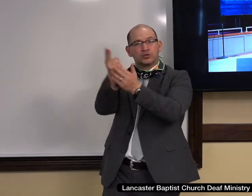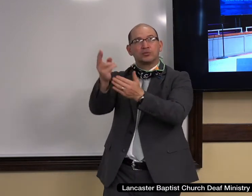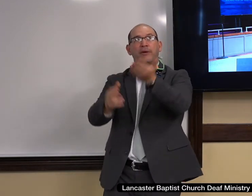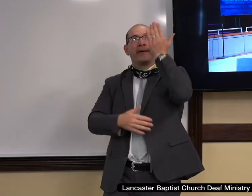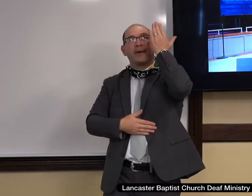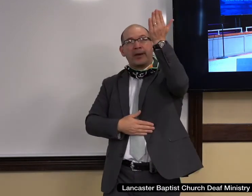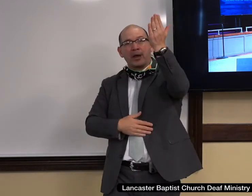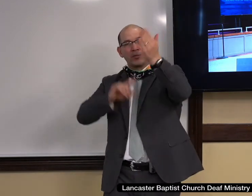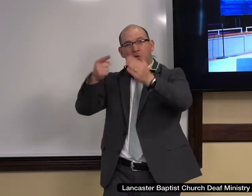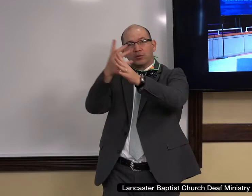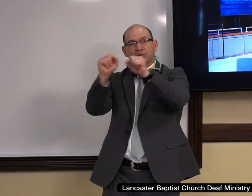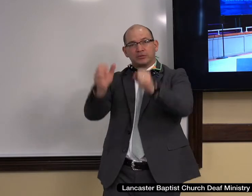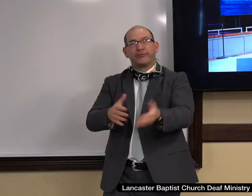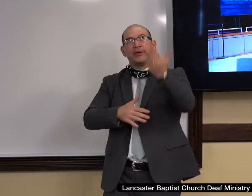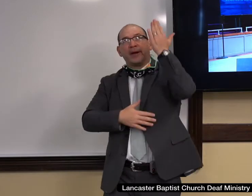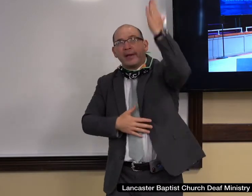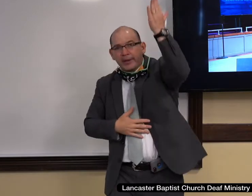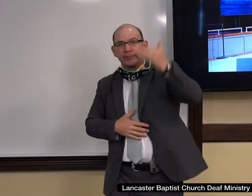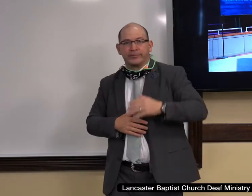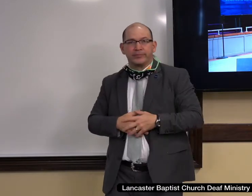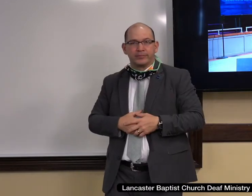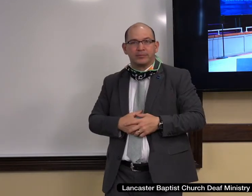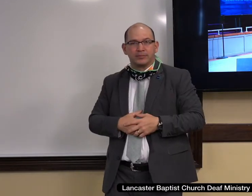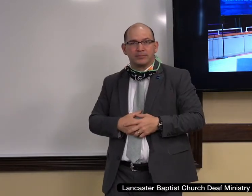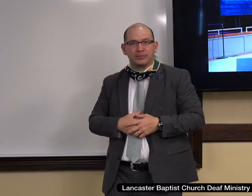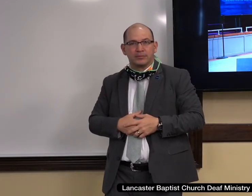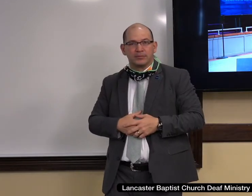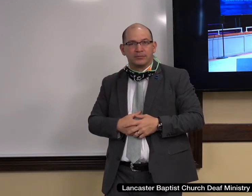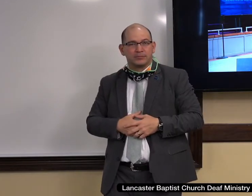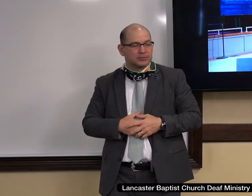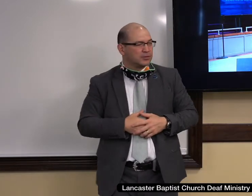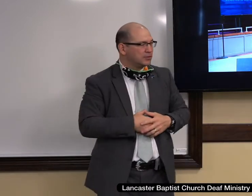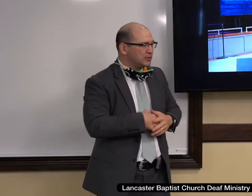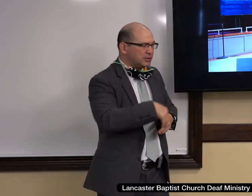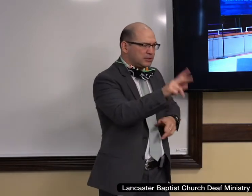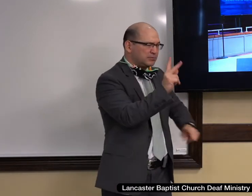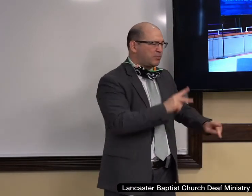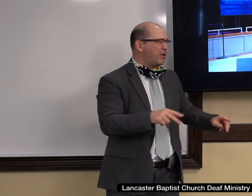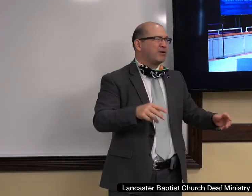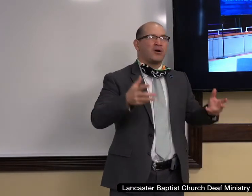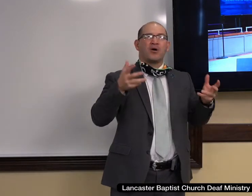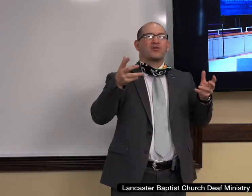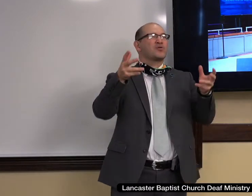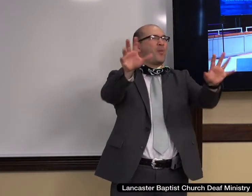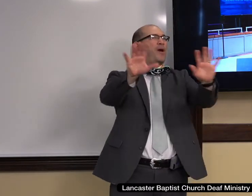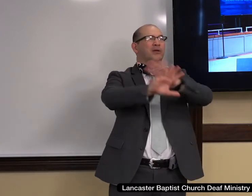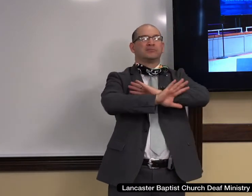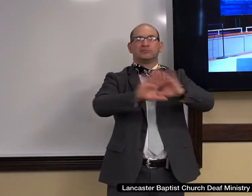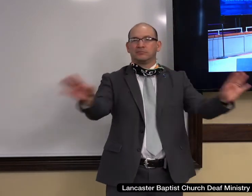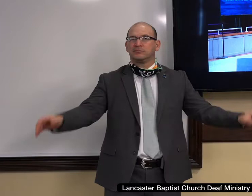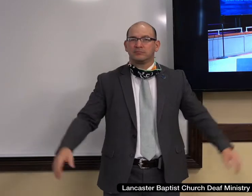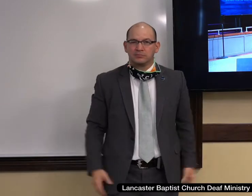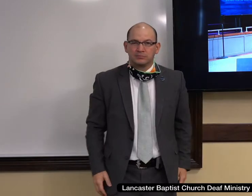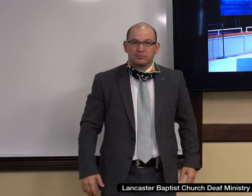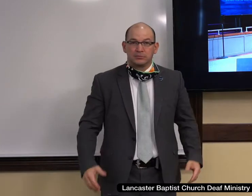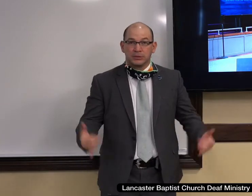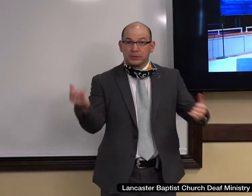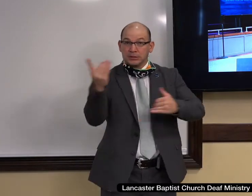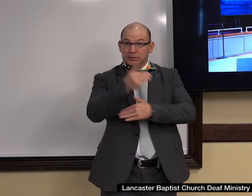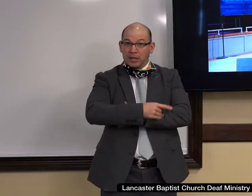Jesus Christ. Throughout history, Jesus has been rejected. And may I say that he is being rejected in our day. And may I